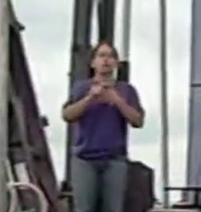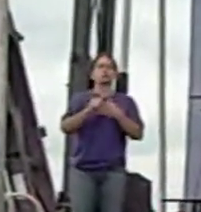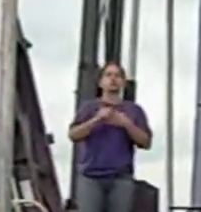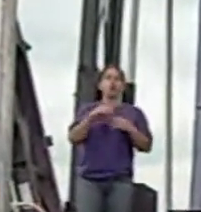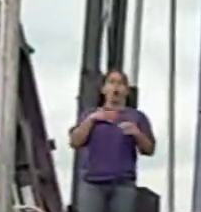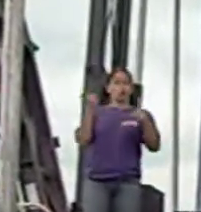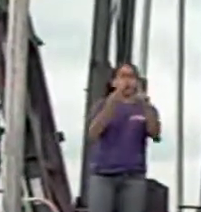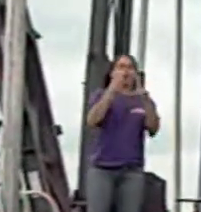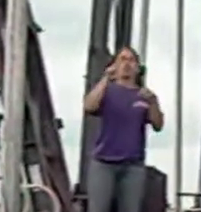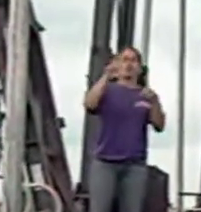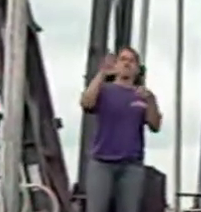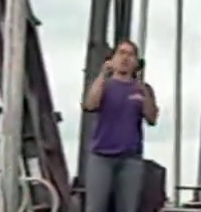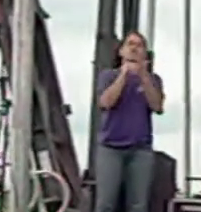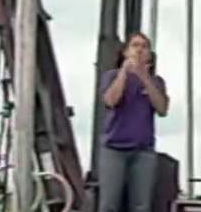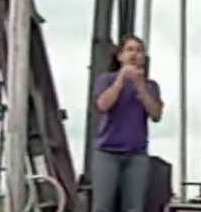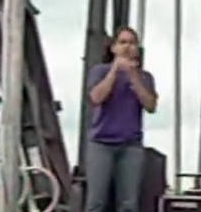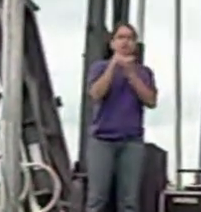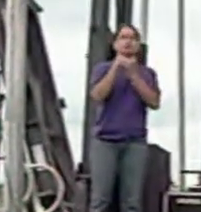goal after today.